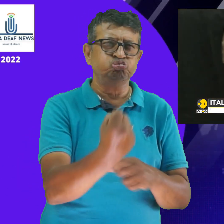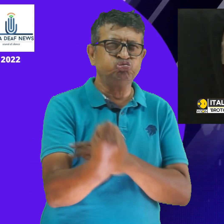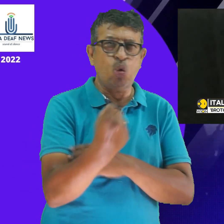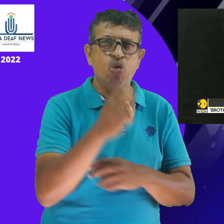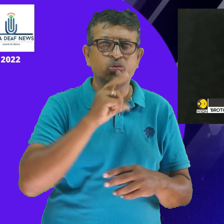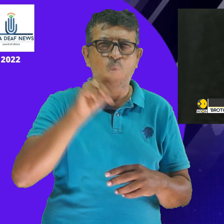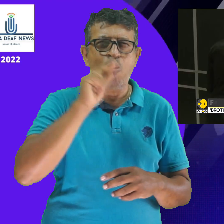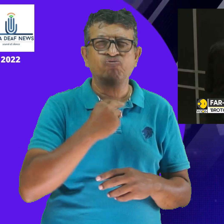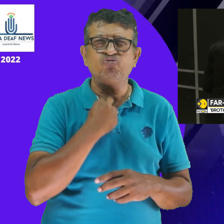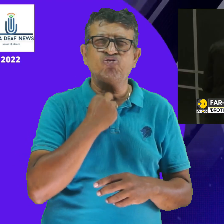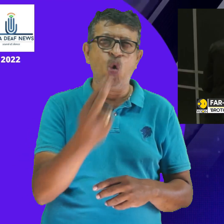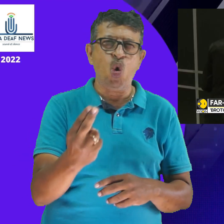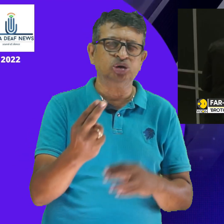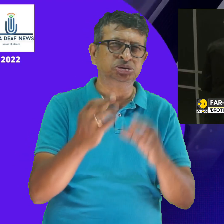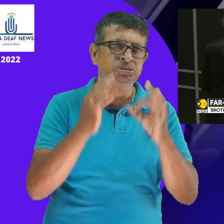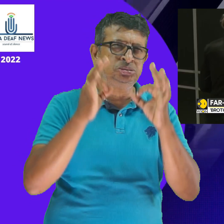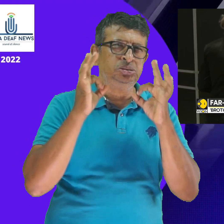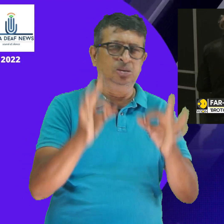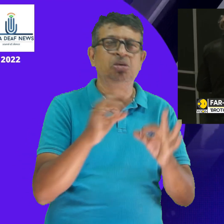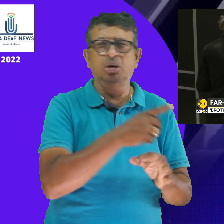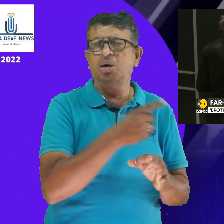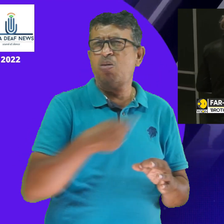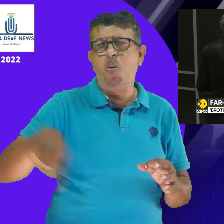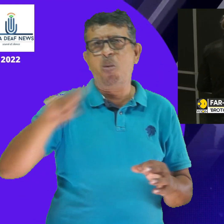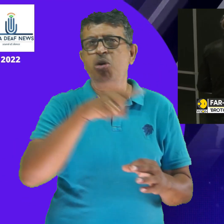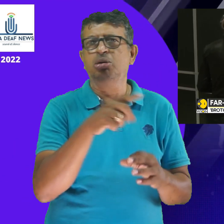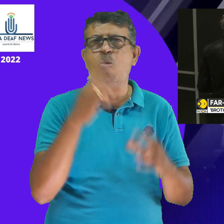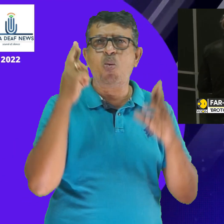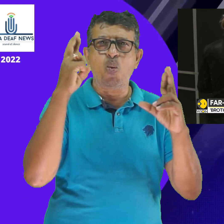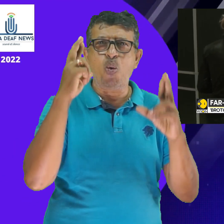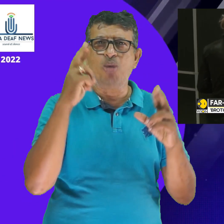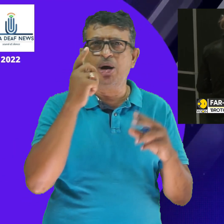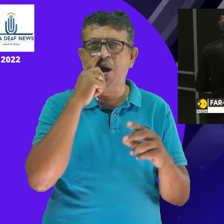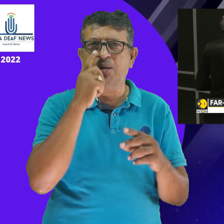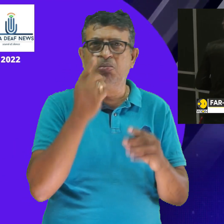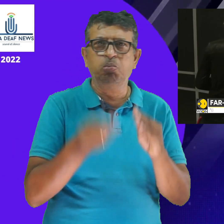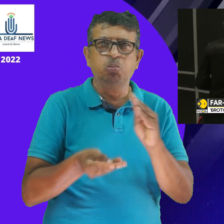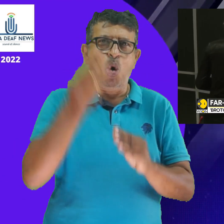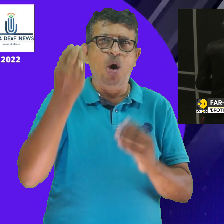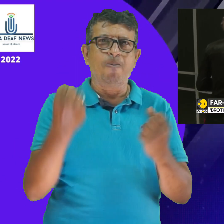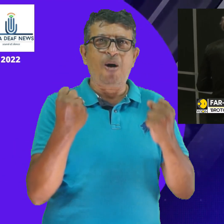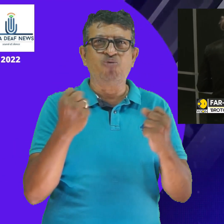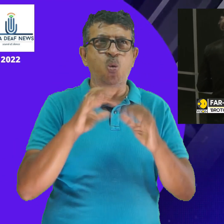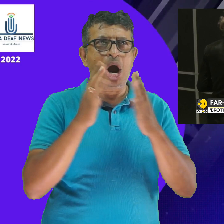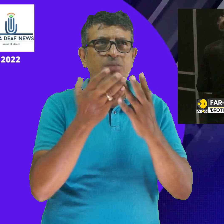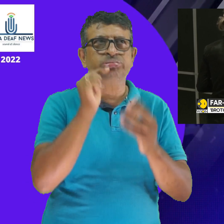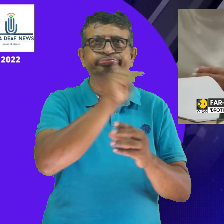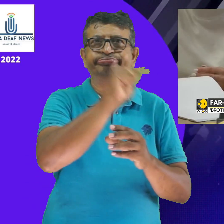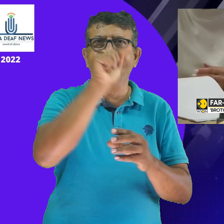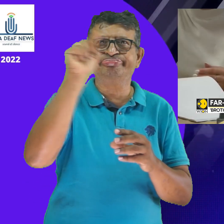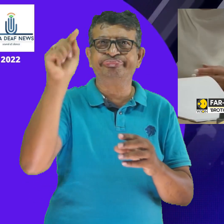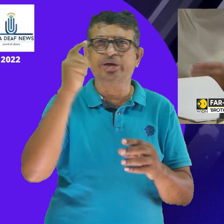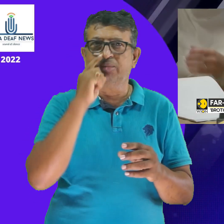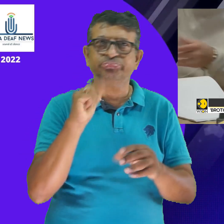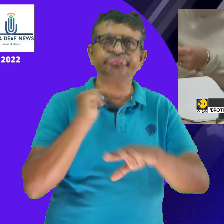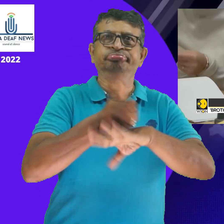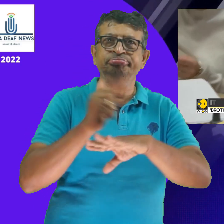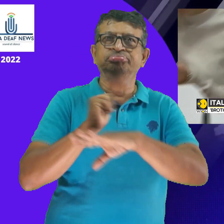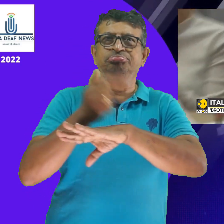pro-Ukraine, even though many right-wing loyalists are extremely lukewarm on Western sanctions. Now, besides tax